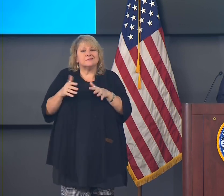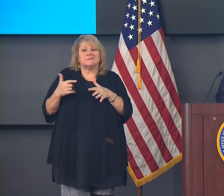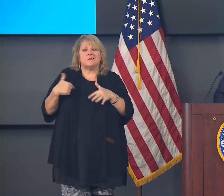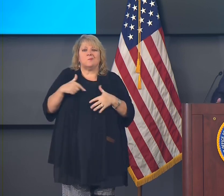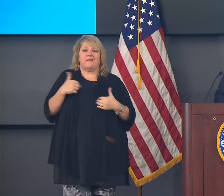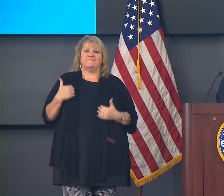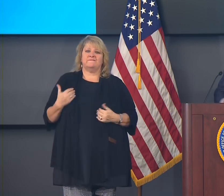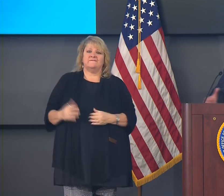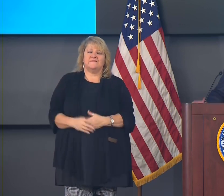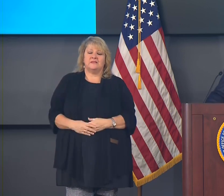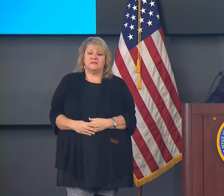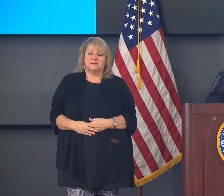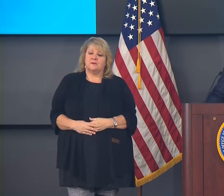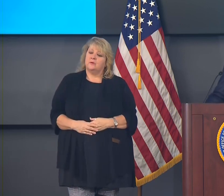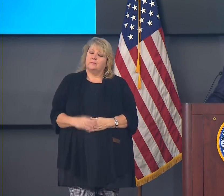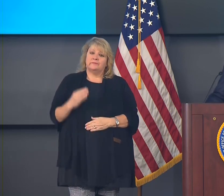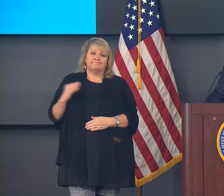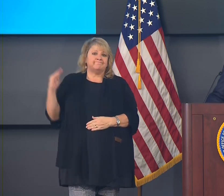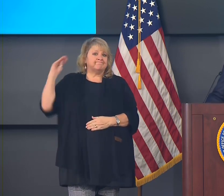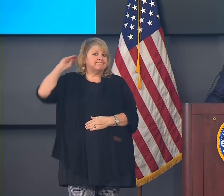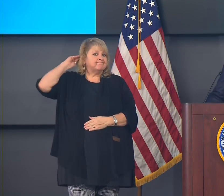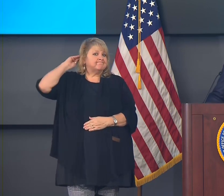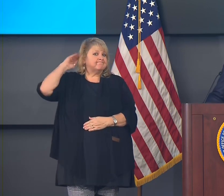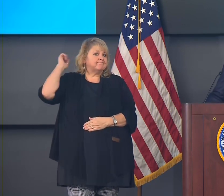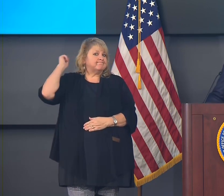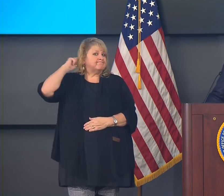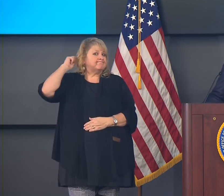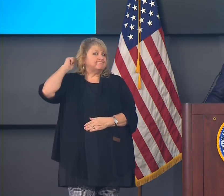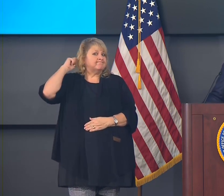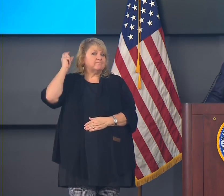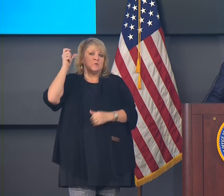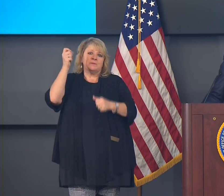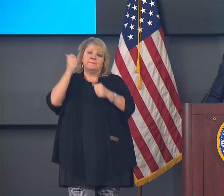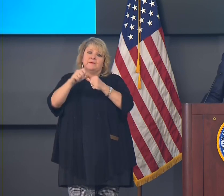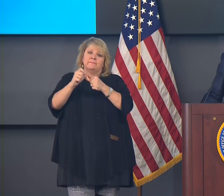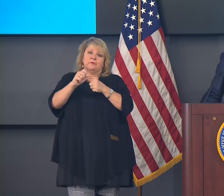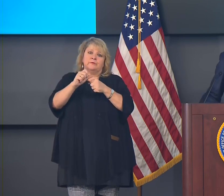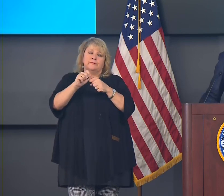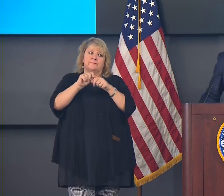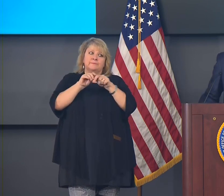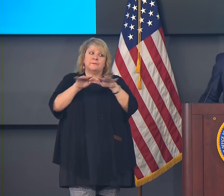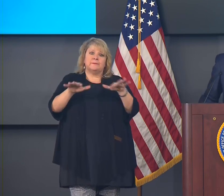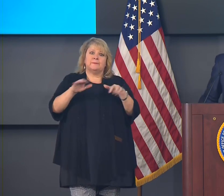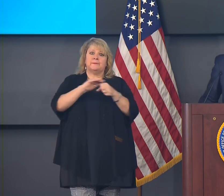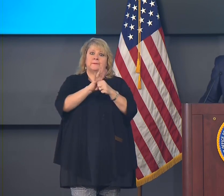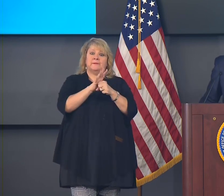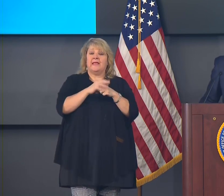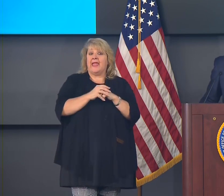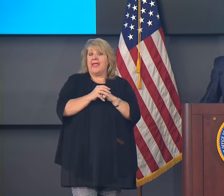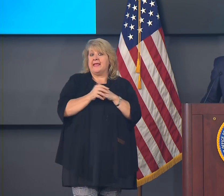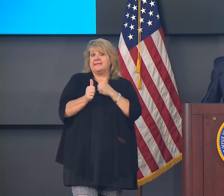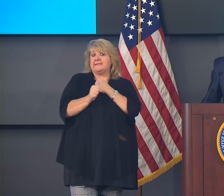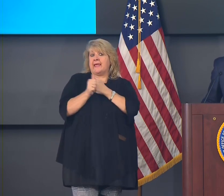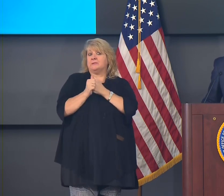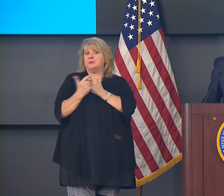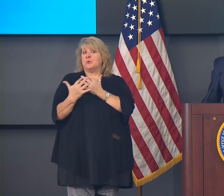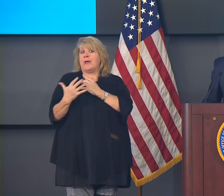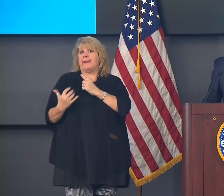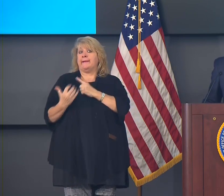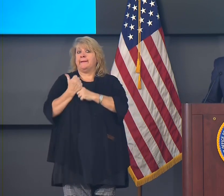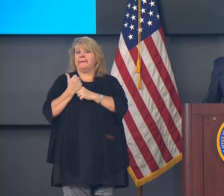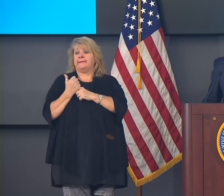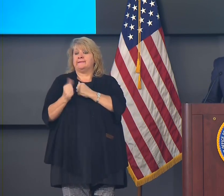But we have to be mindful of this pandemic. And there are dangers lurking if we insist on having